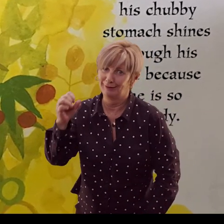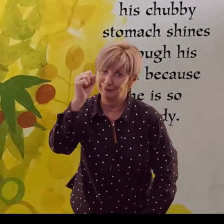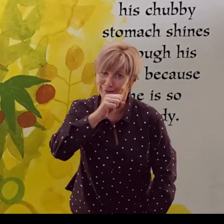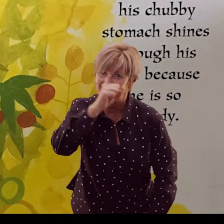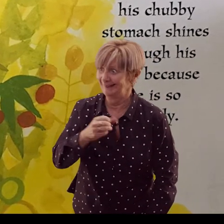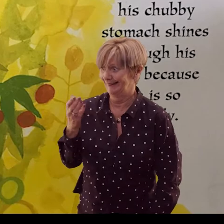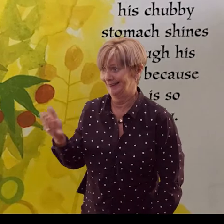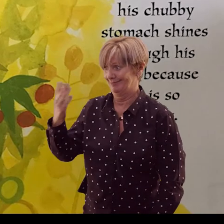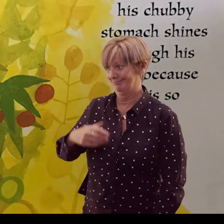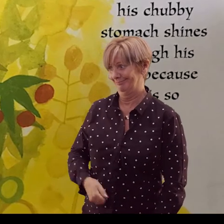greedy.